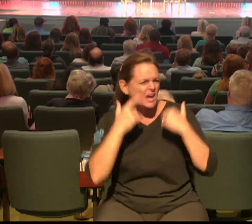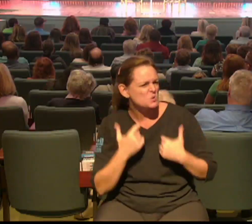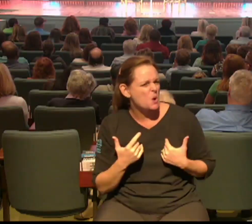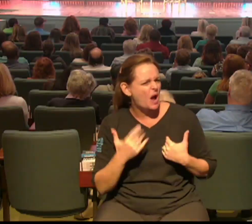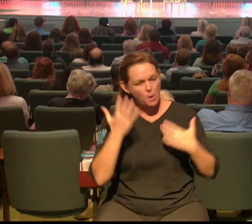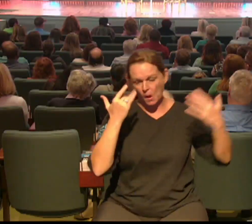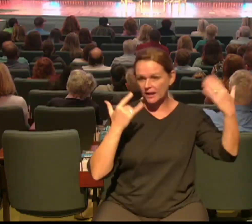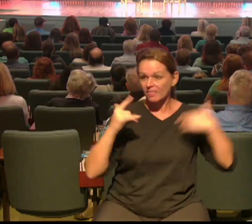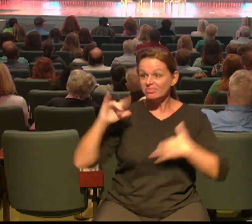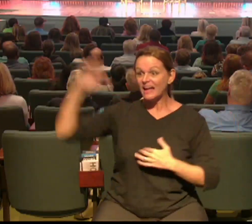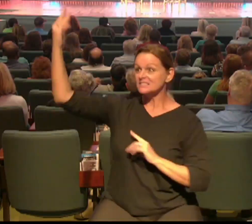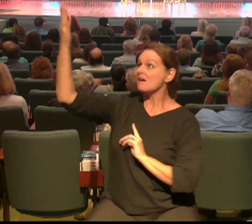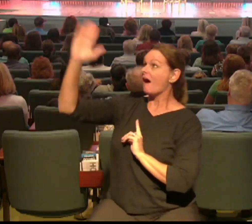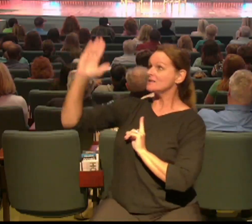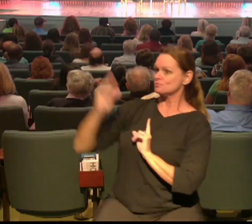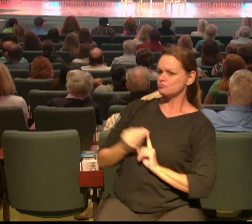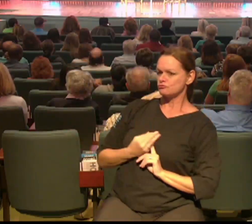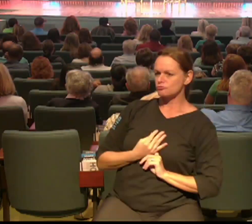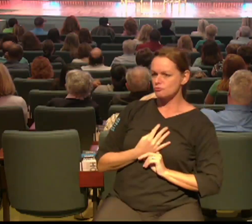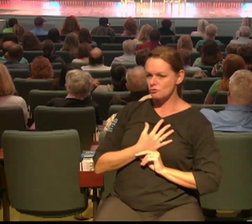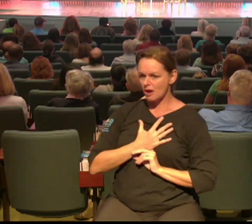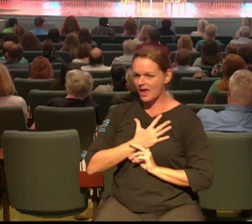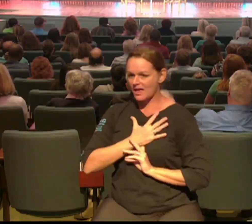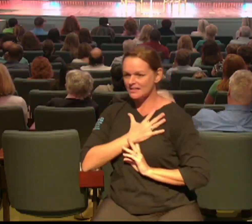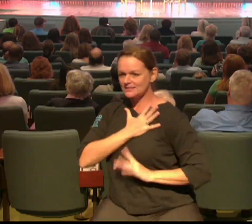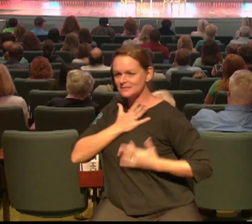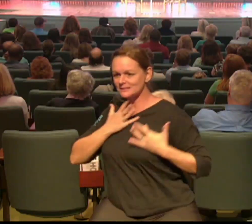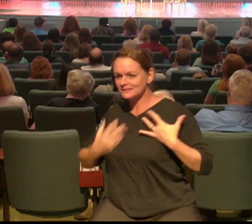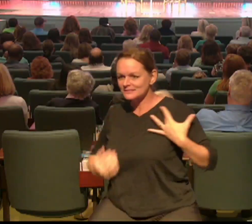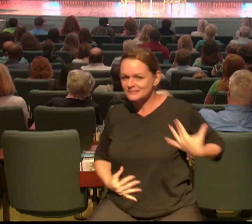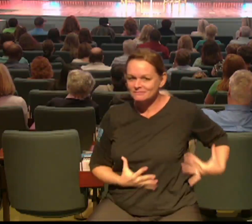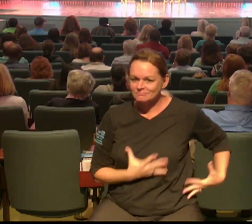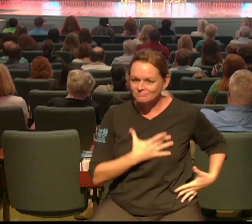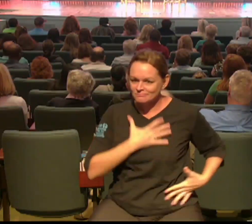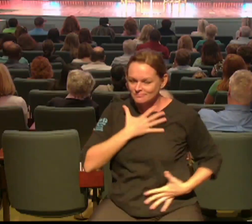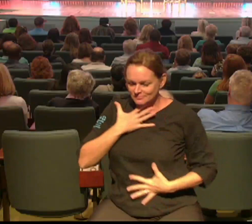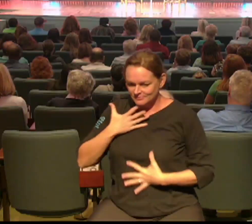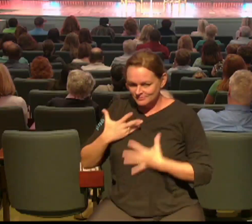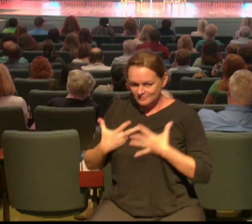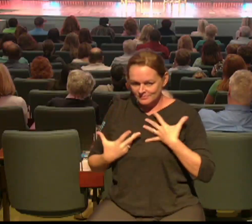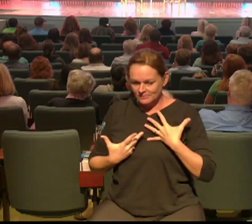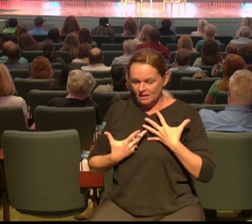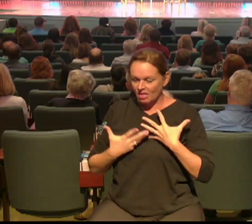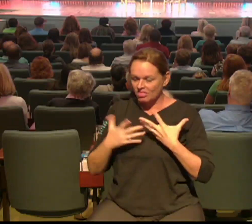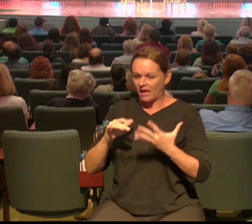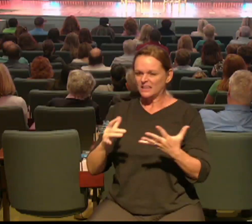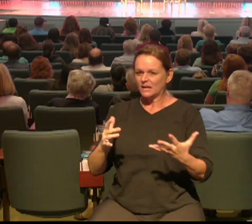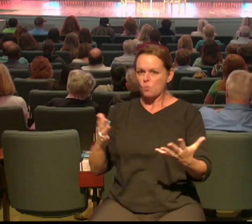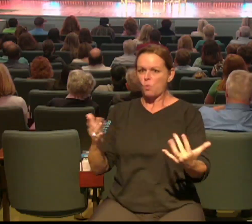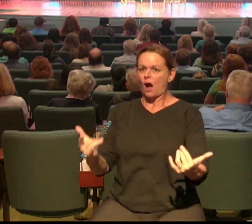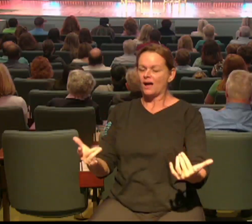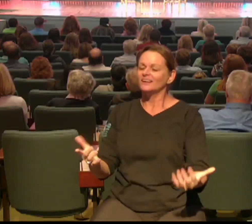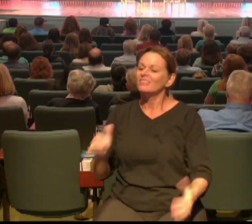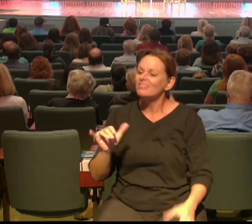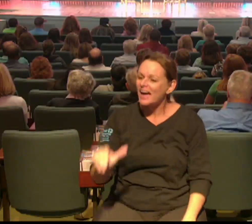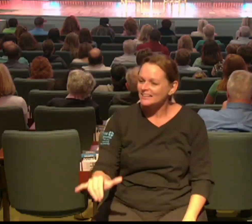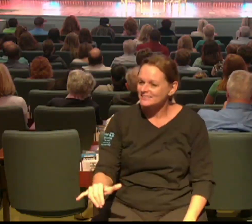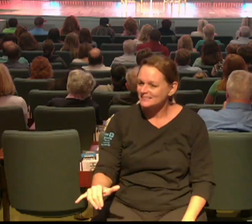presence of God see so we want we want to make it easy for people to find God and hard for people to forget God